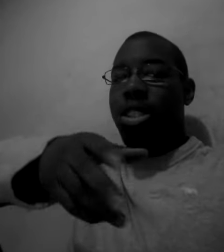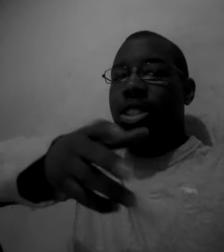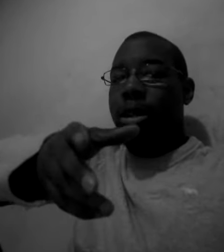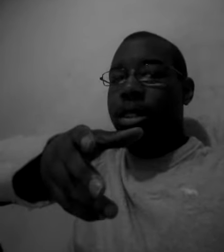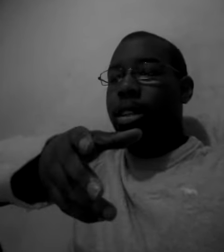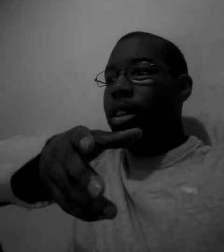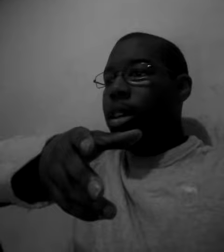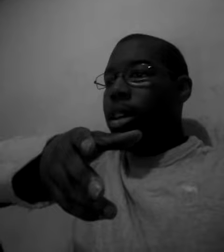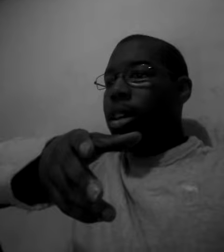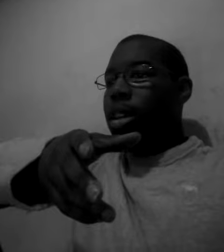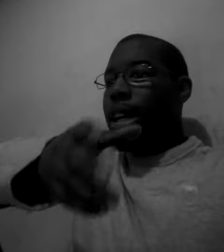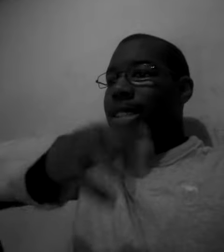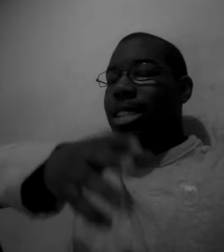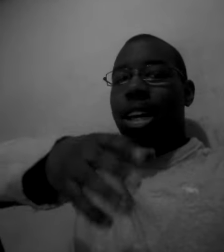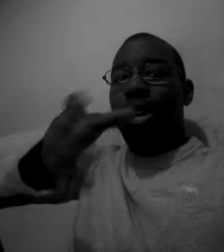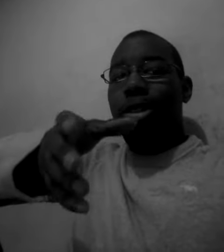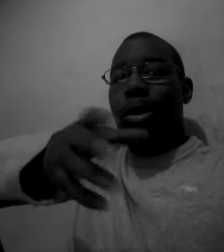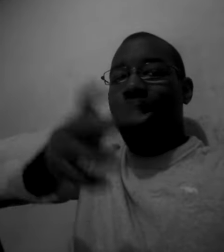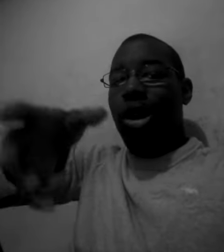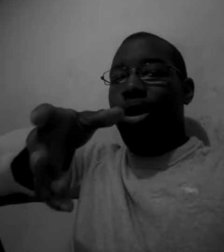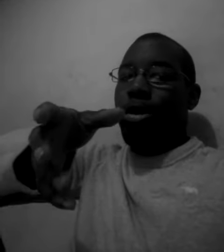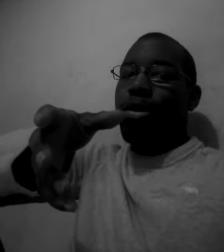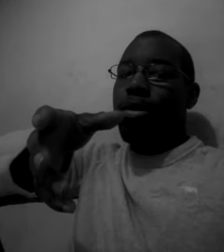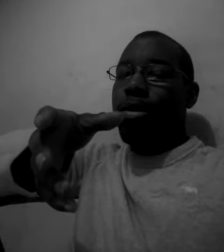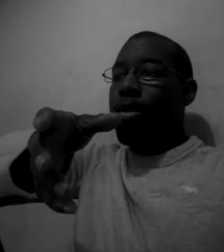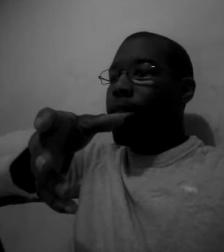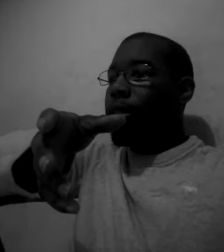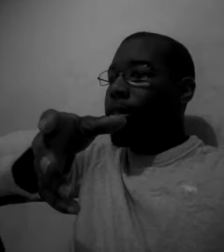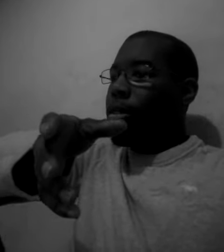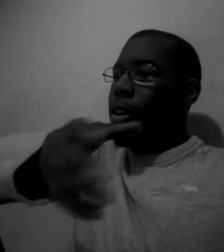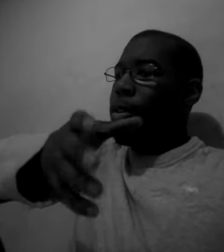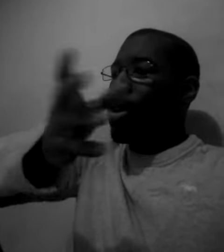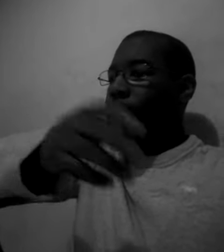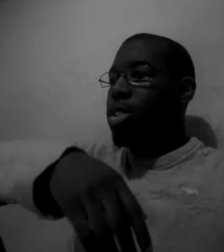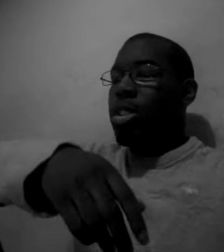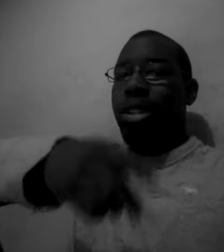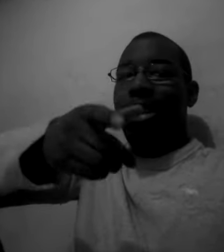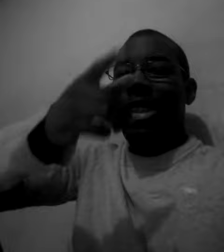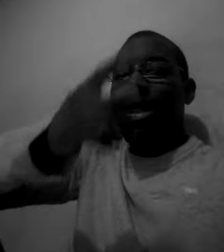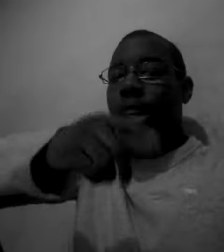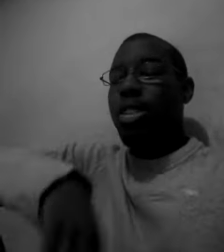of something that says they know you when they don't know you. They feel close to you. They understand you.